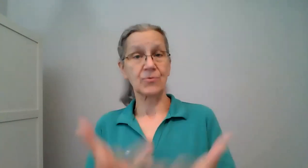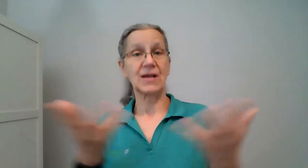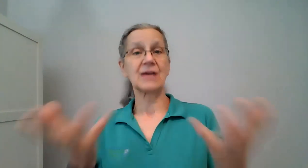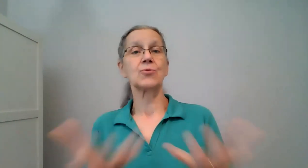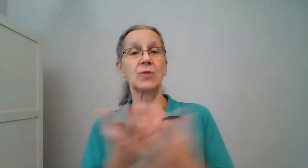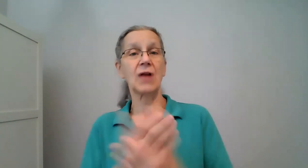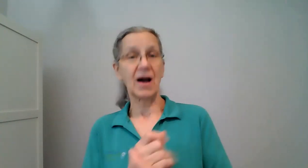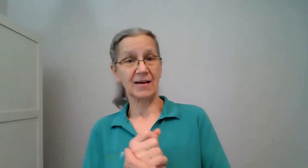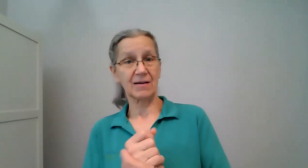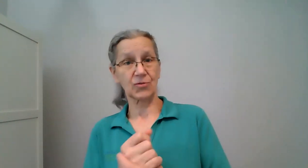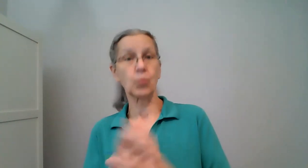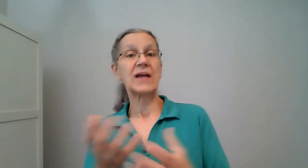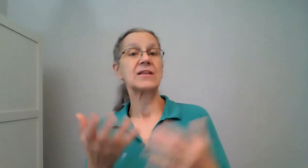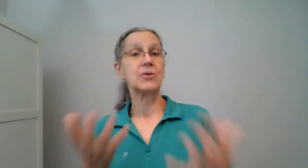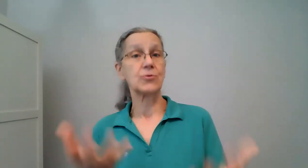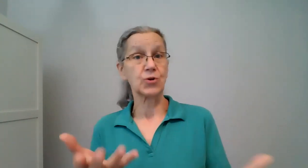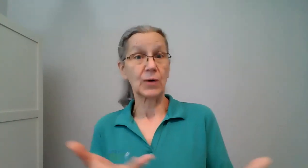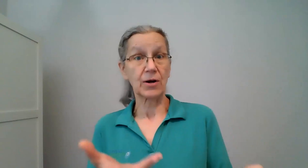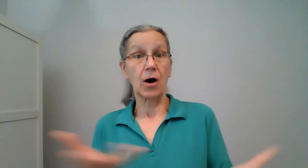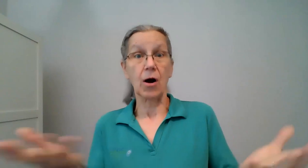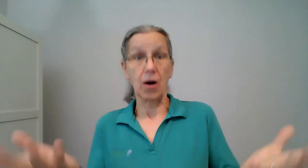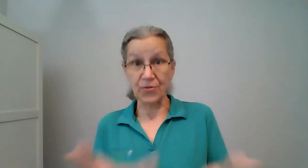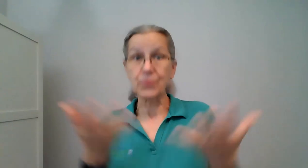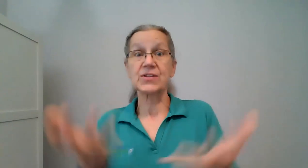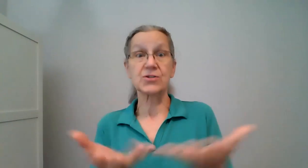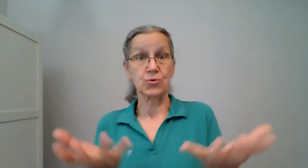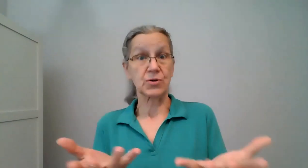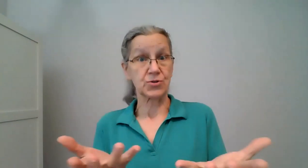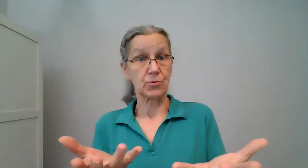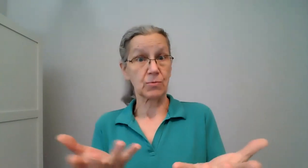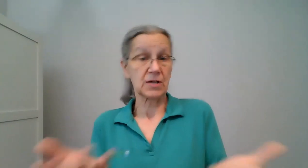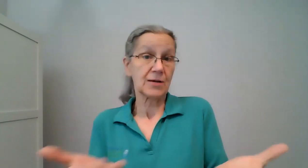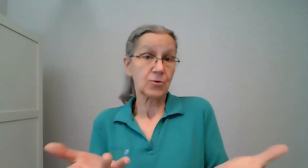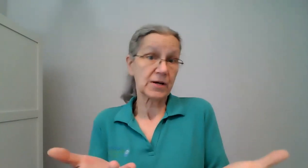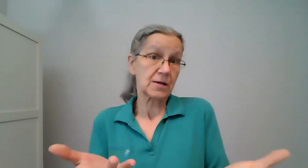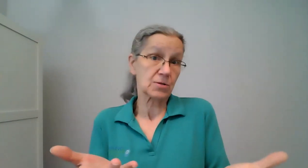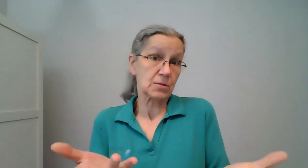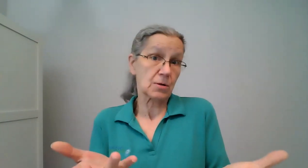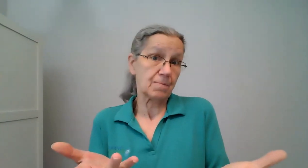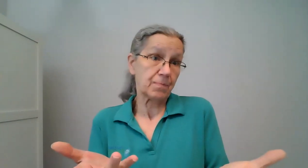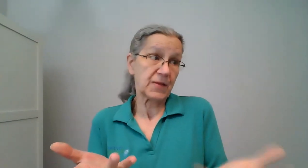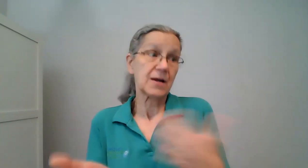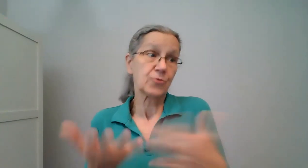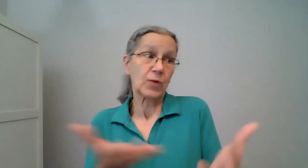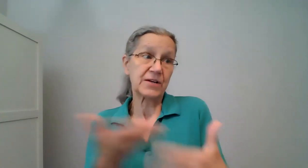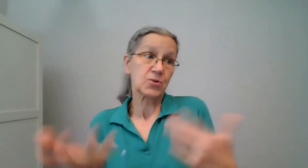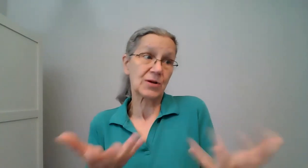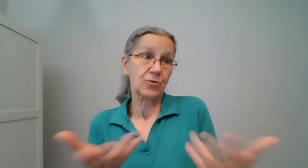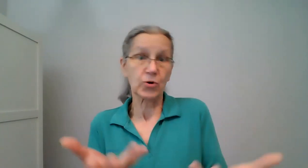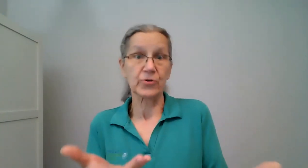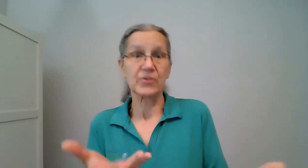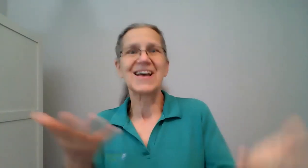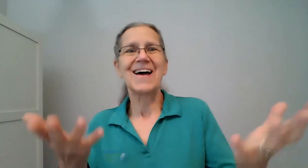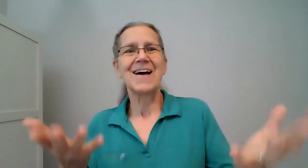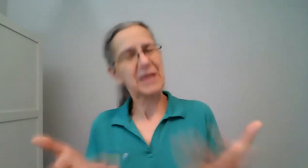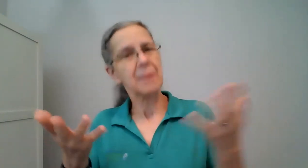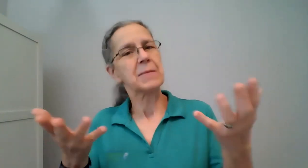that you like the way that you do it are there things you can do in other ways in other ways or other words becoming